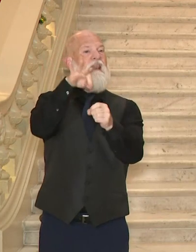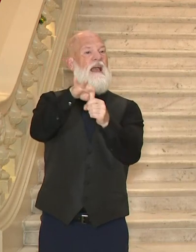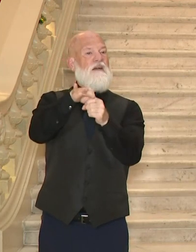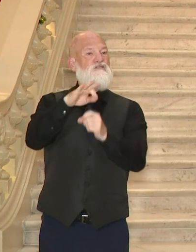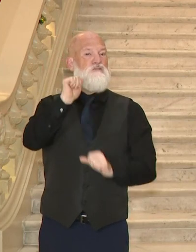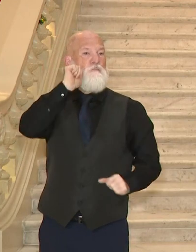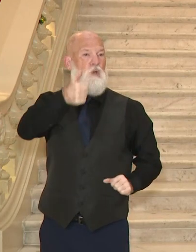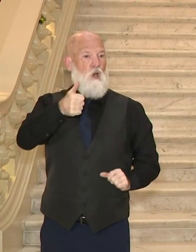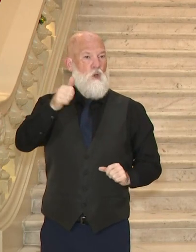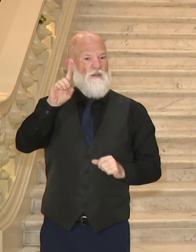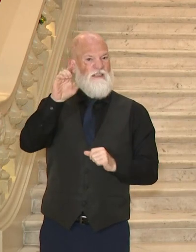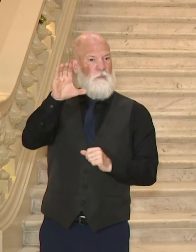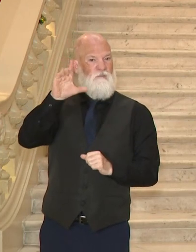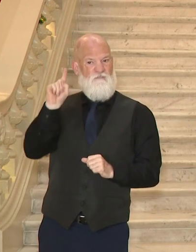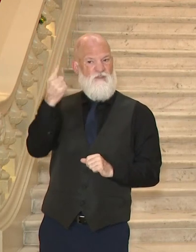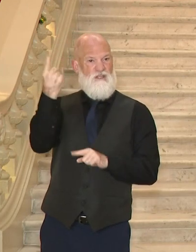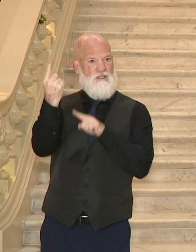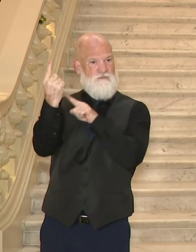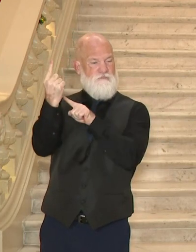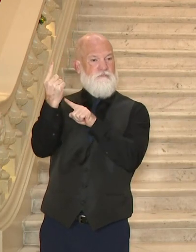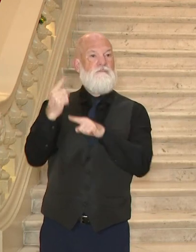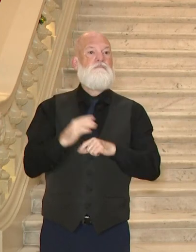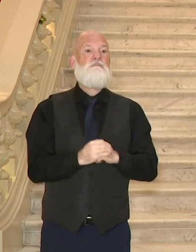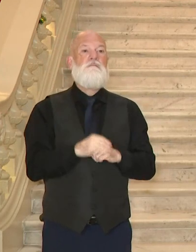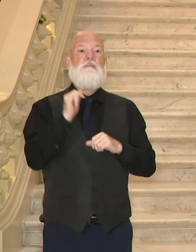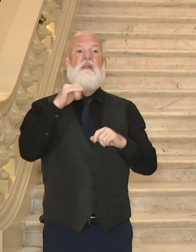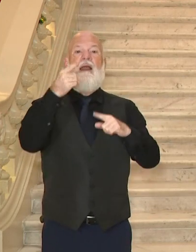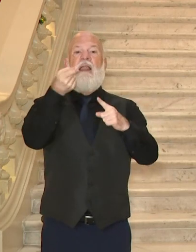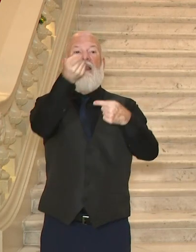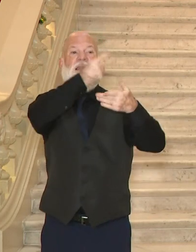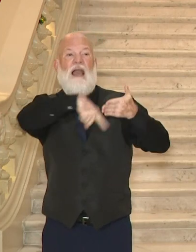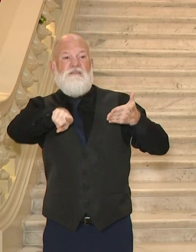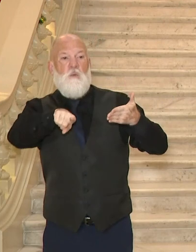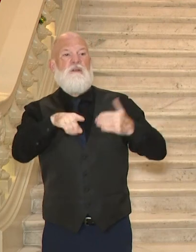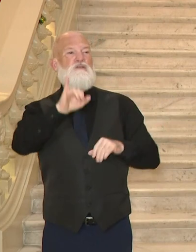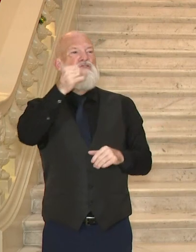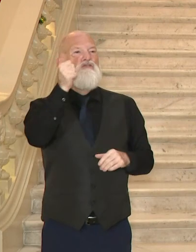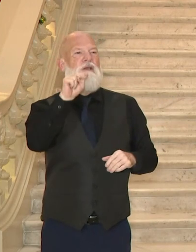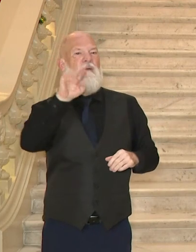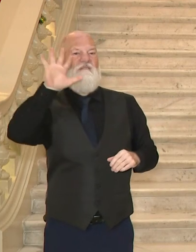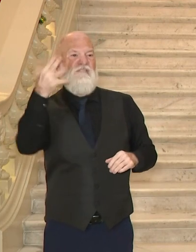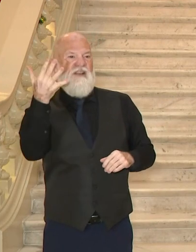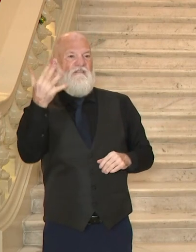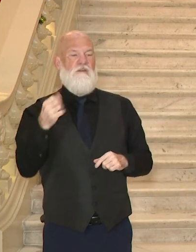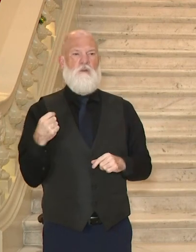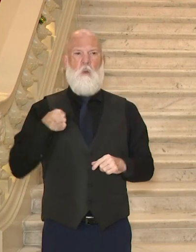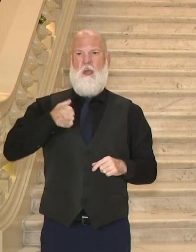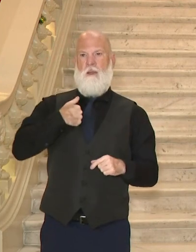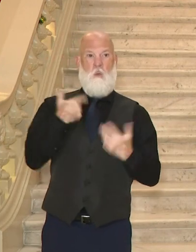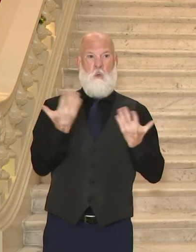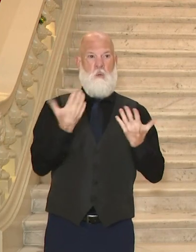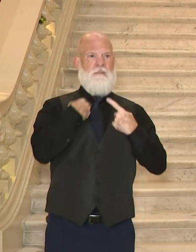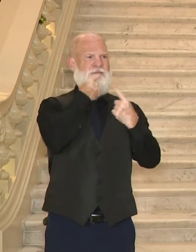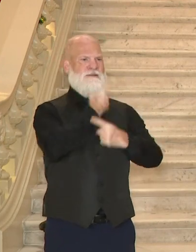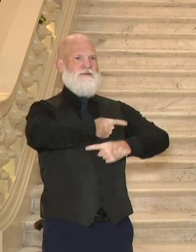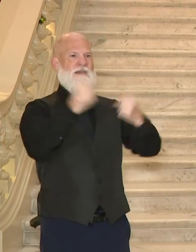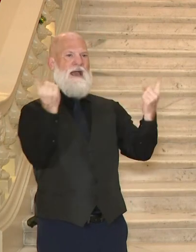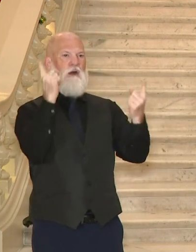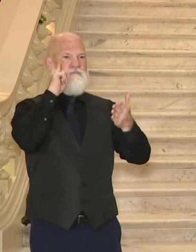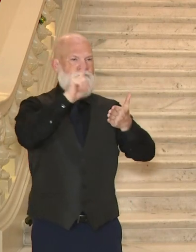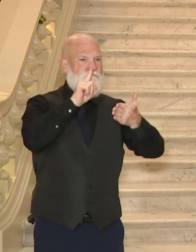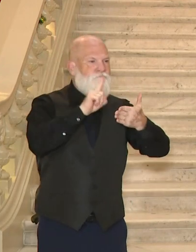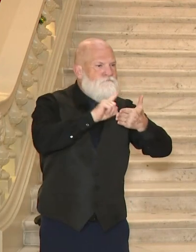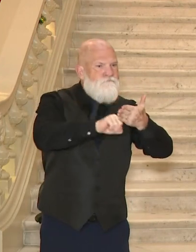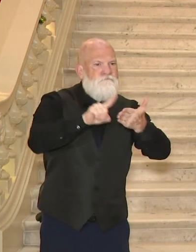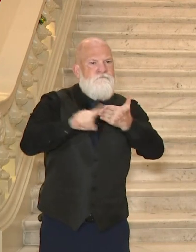we have to remain vigilant. That is why I'm announcing an investigation into third-party groups working